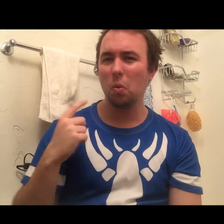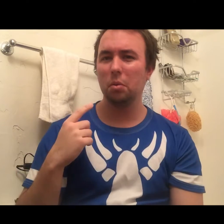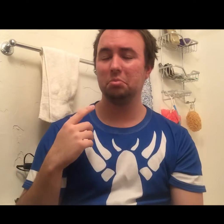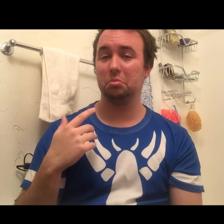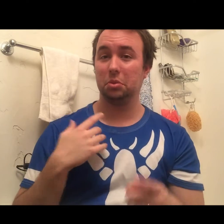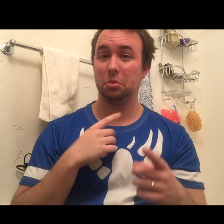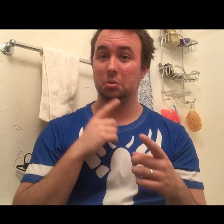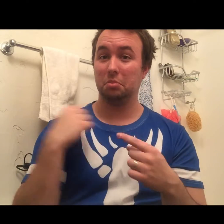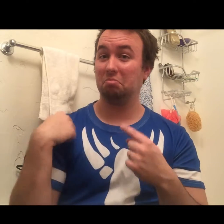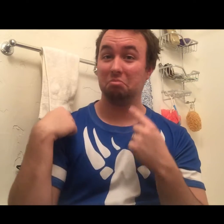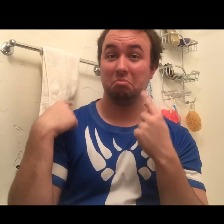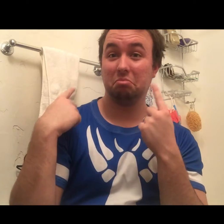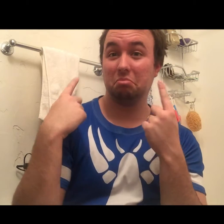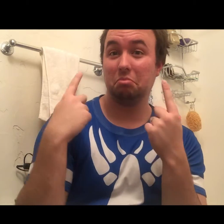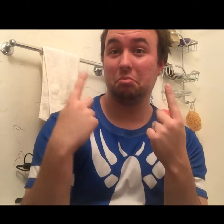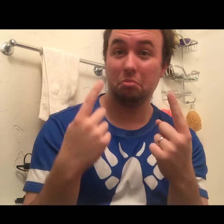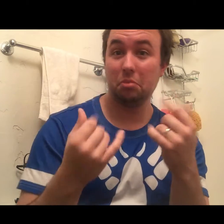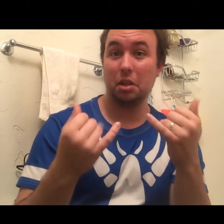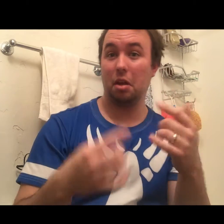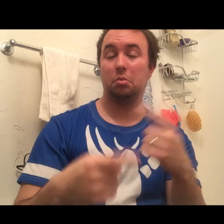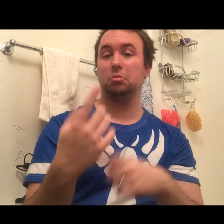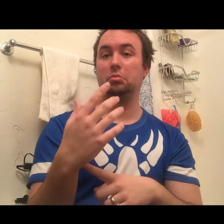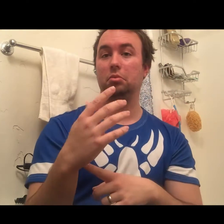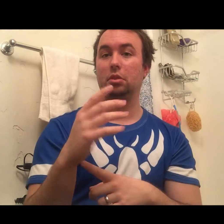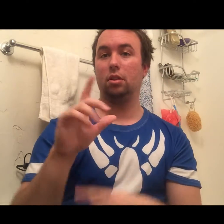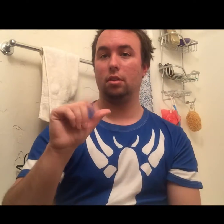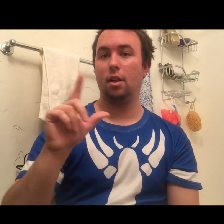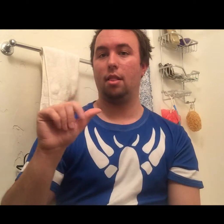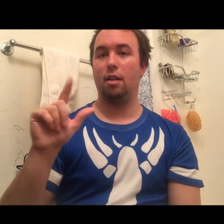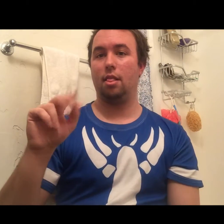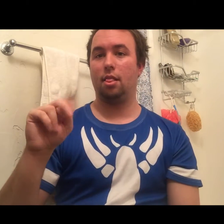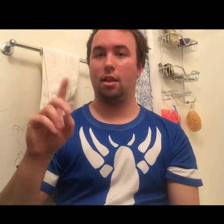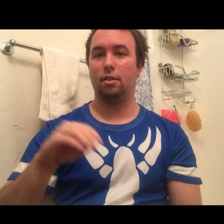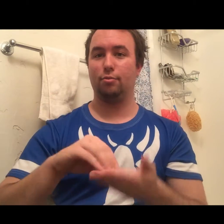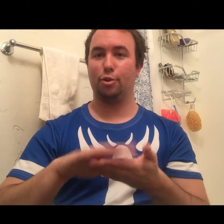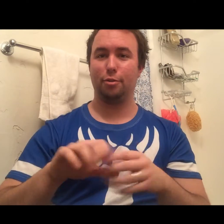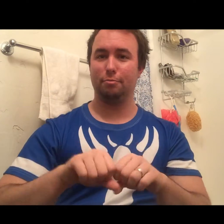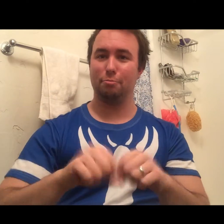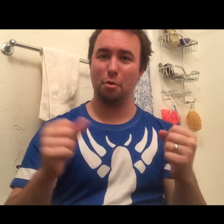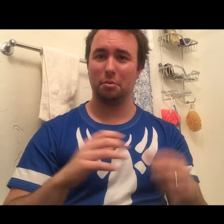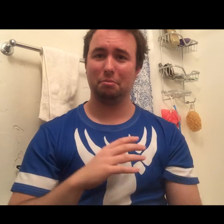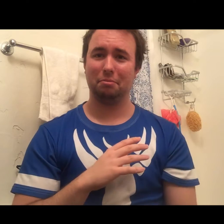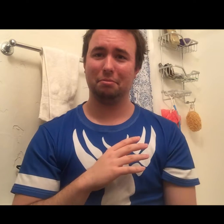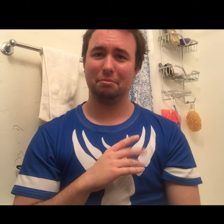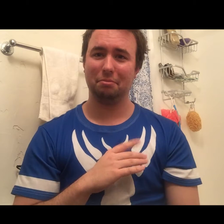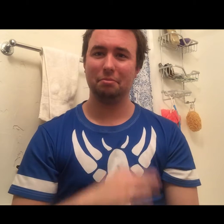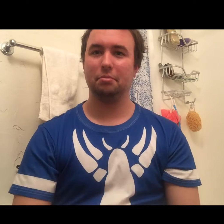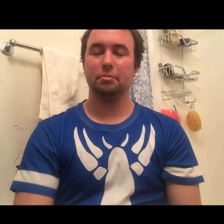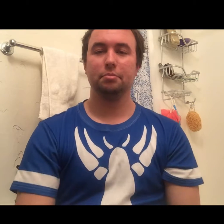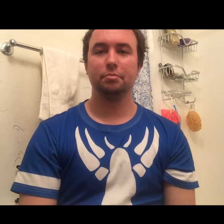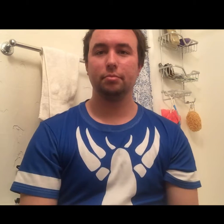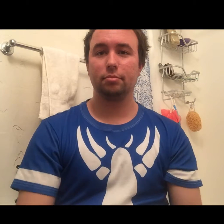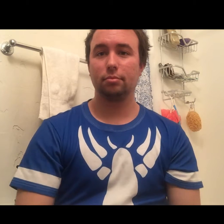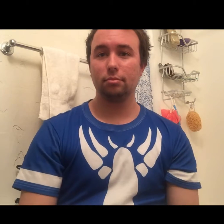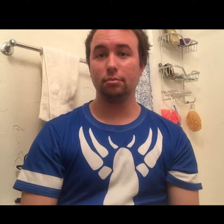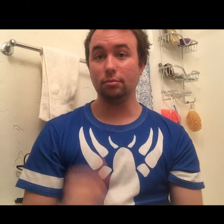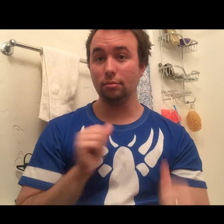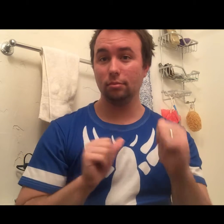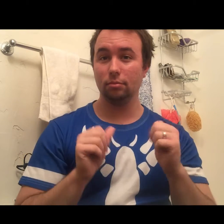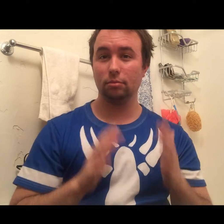Summer Sunday nights We'd sink into our seats right as they dimmed out all the lights A technicolor world made